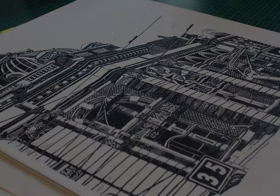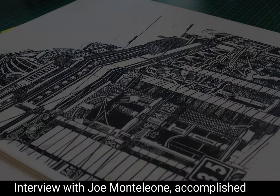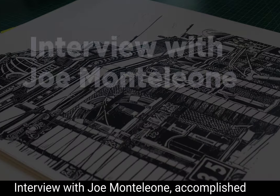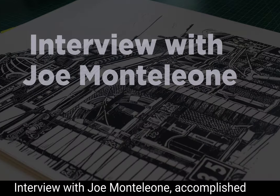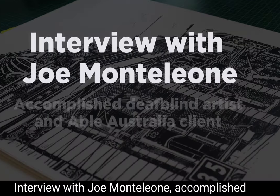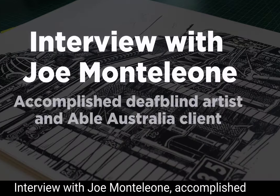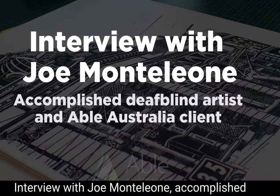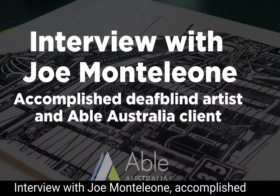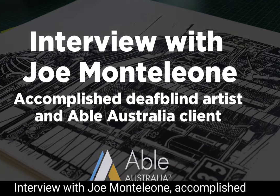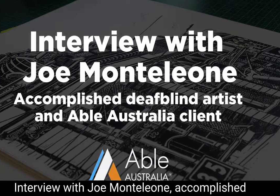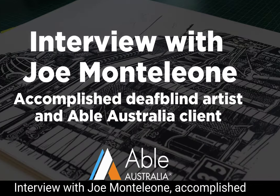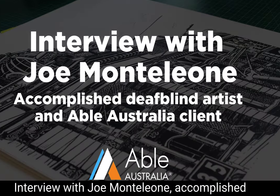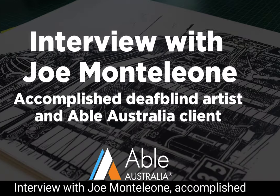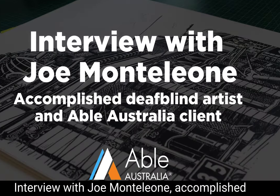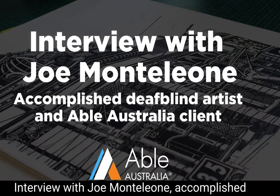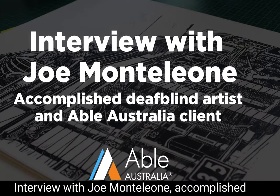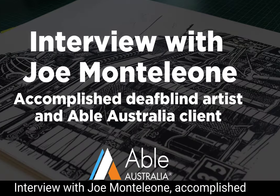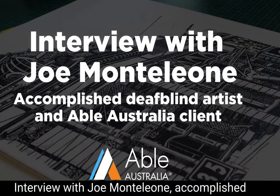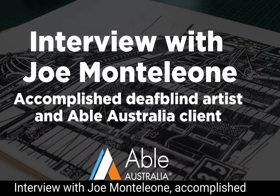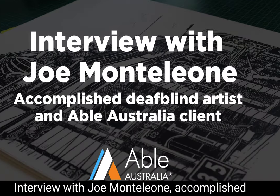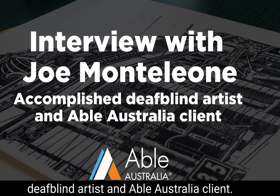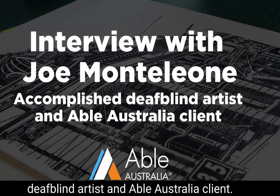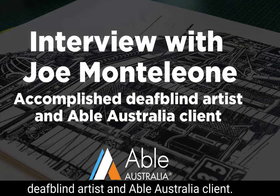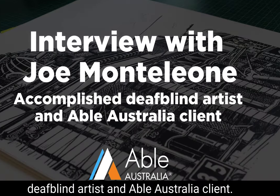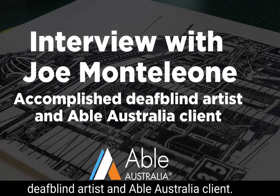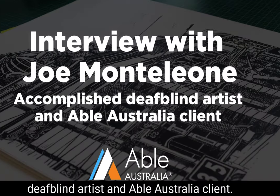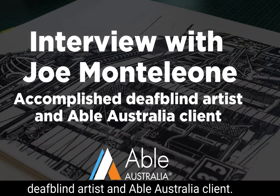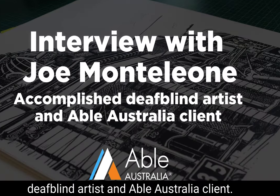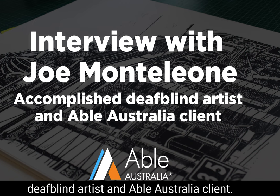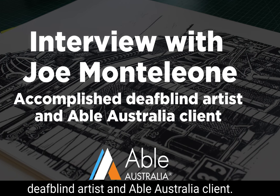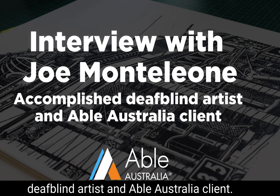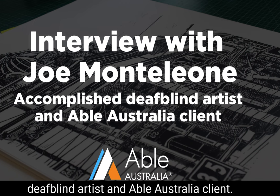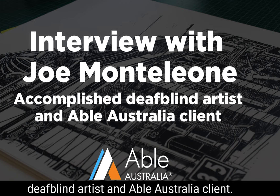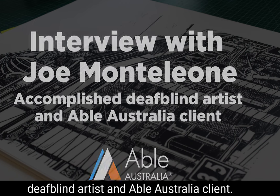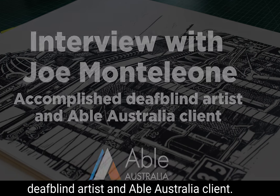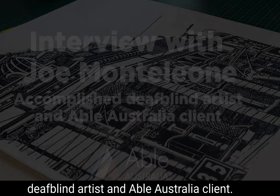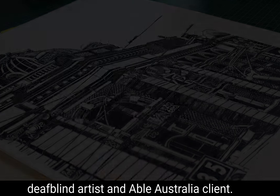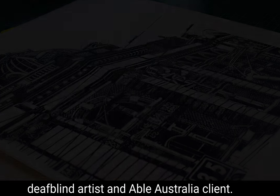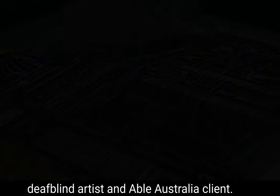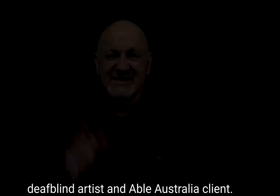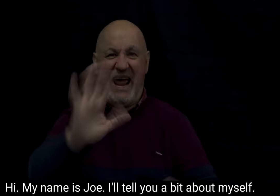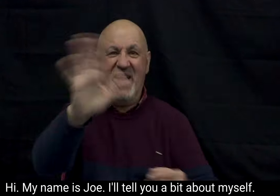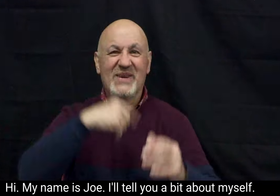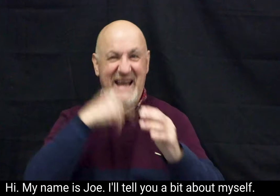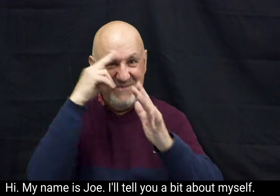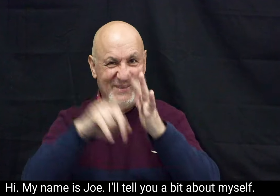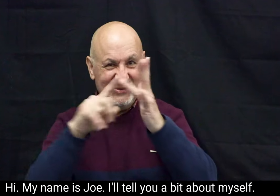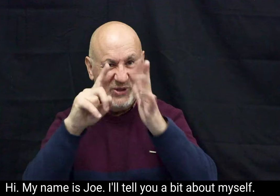Interview with Joe Montalioni, accomplished deafblind artist and ABLE Australia client. Hi, my name is Joe.